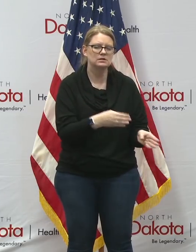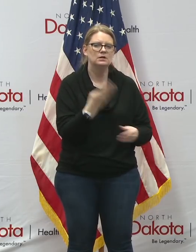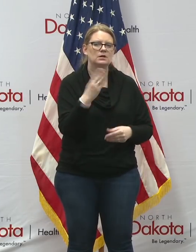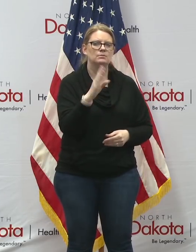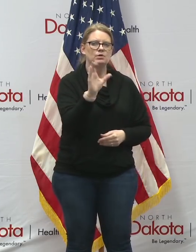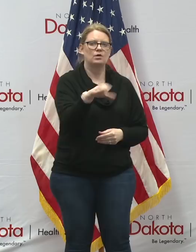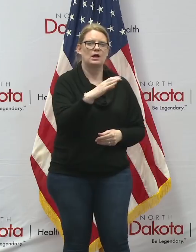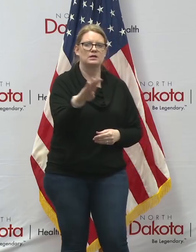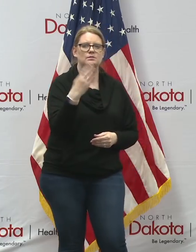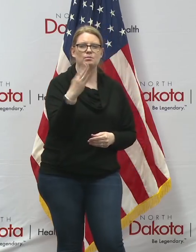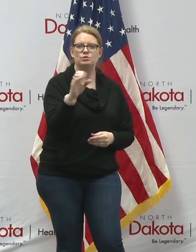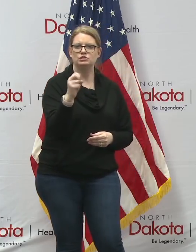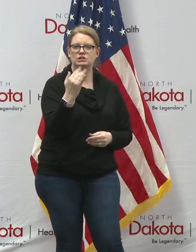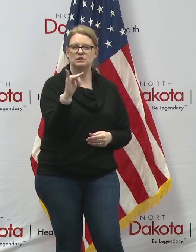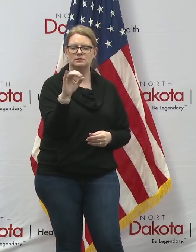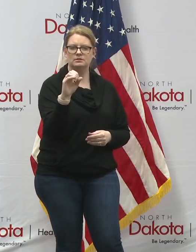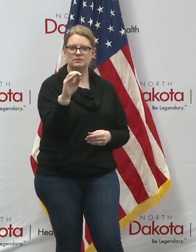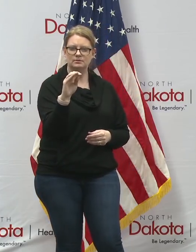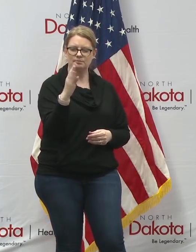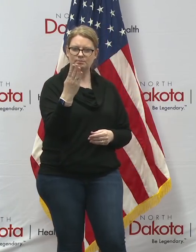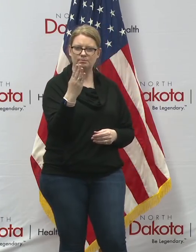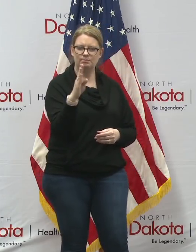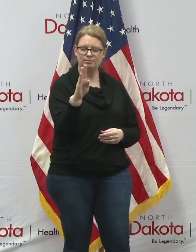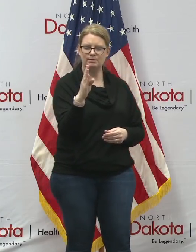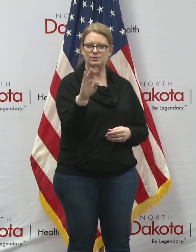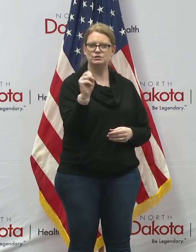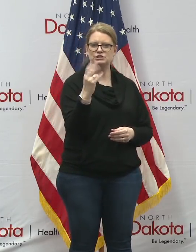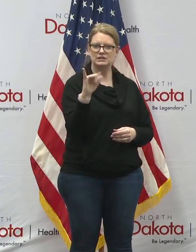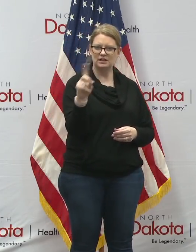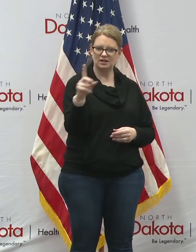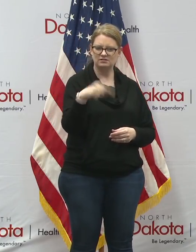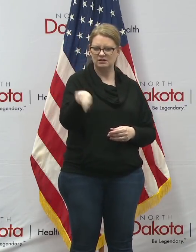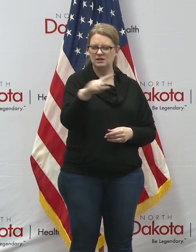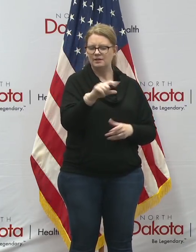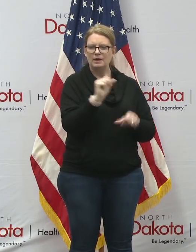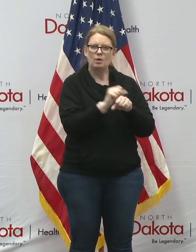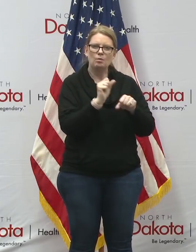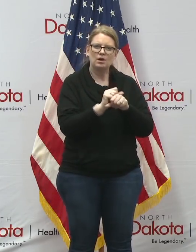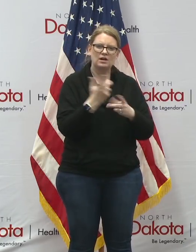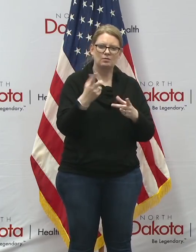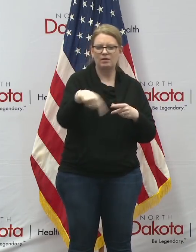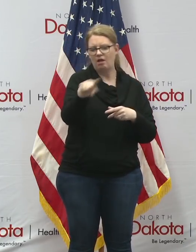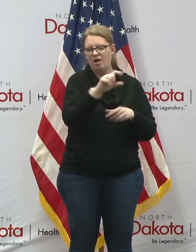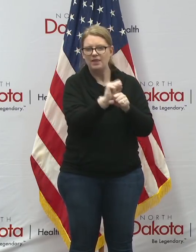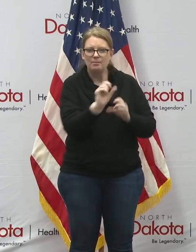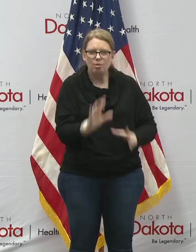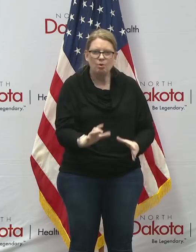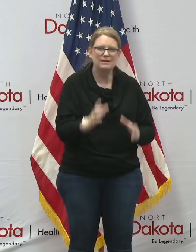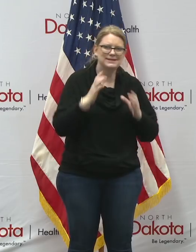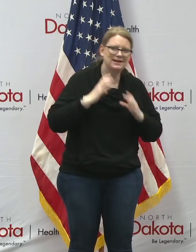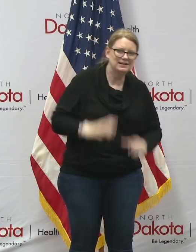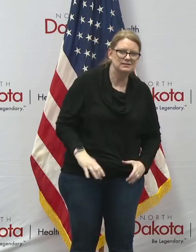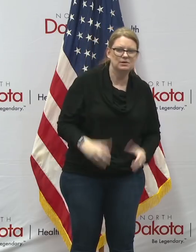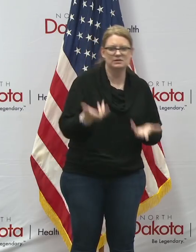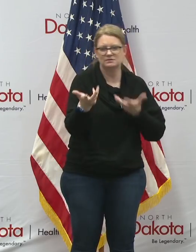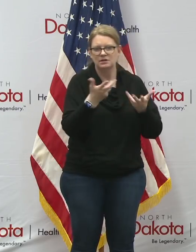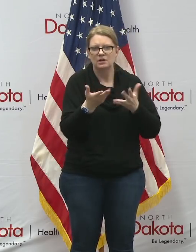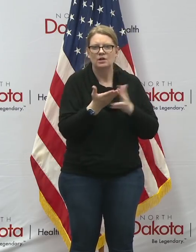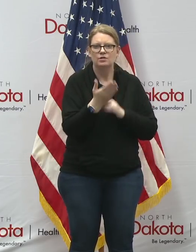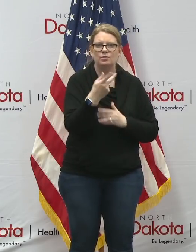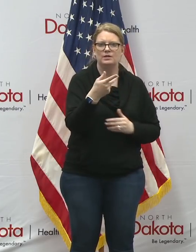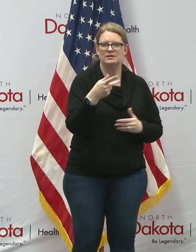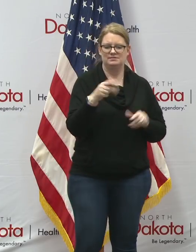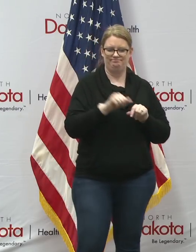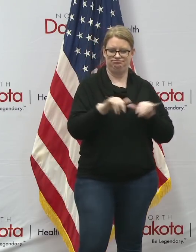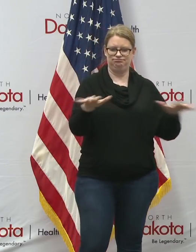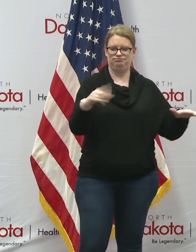cross blue shield north dakota is working with its self-funded employers to assist them in meeting the needs of their employees during the pandemic and i just want to say again